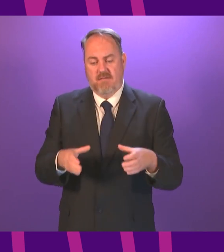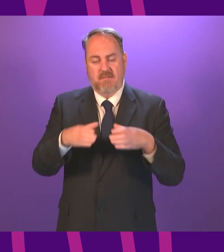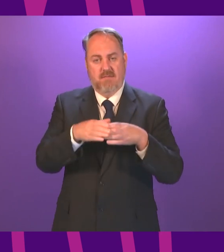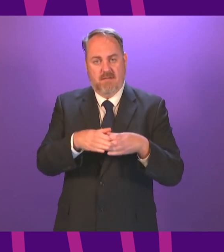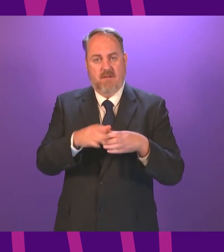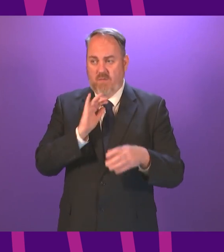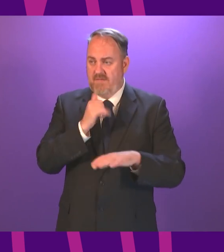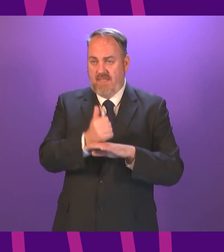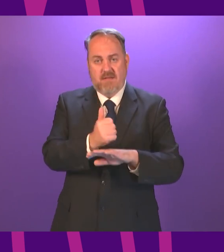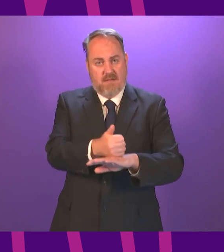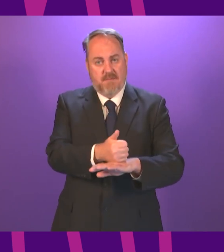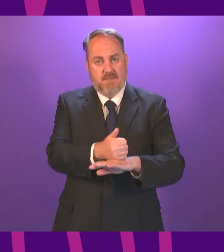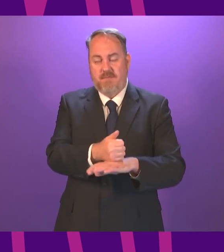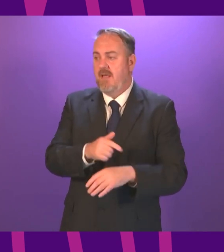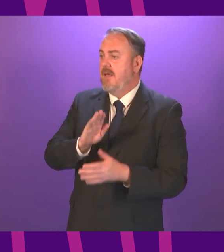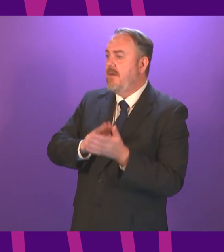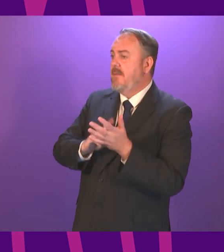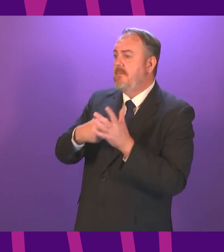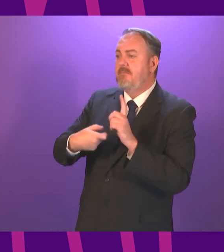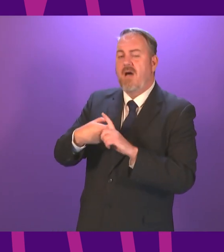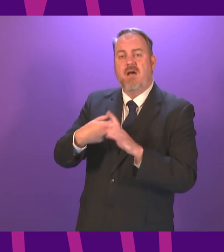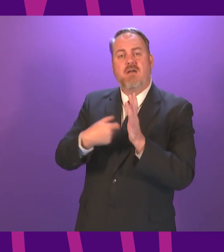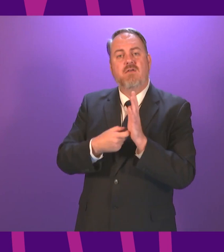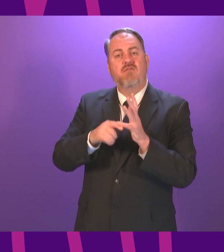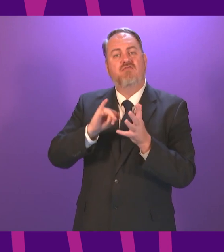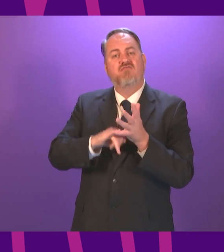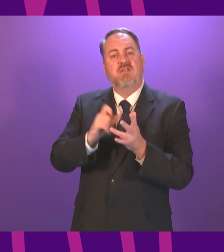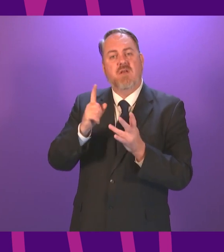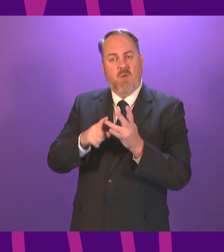in that regard she spoke very well and Mark Ruskell mentioned this and talked